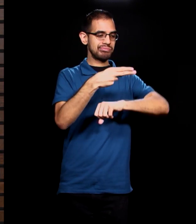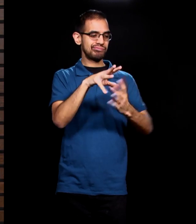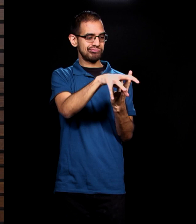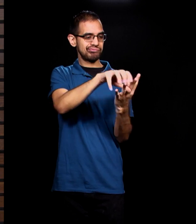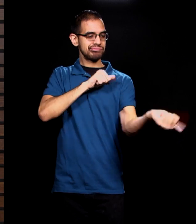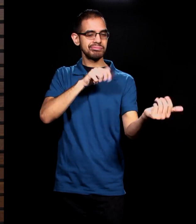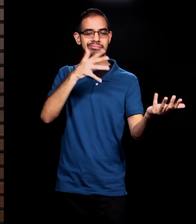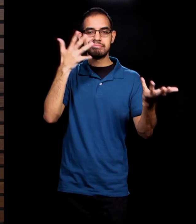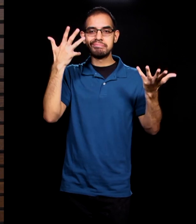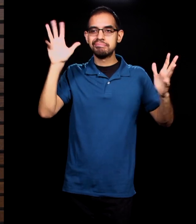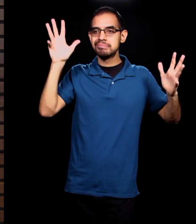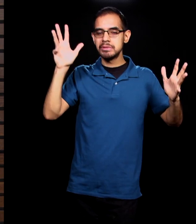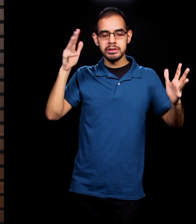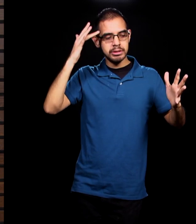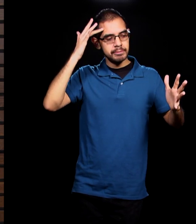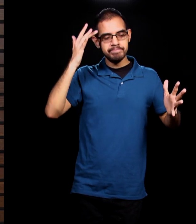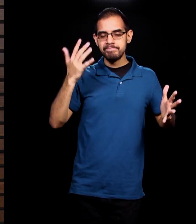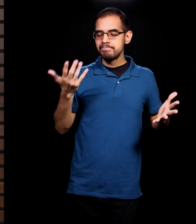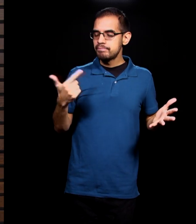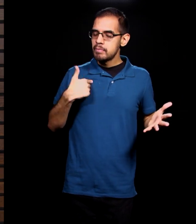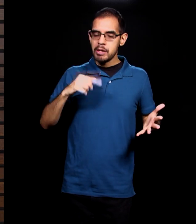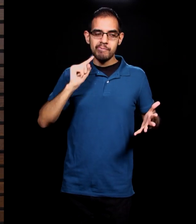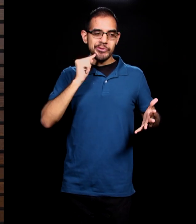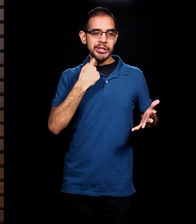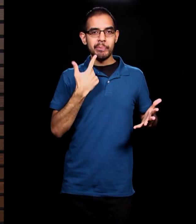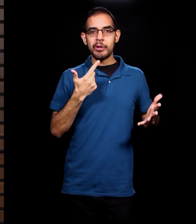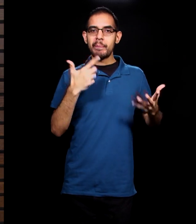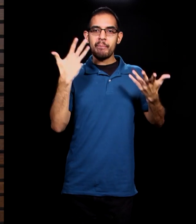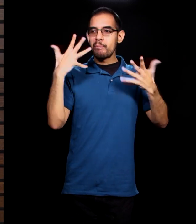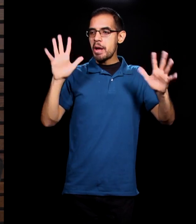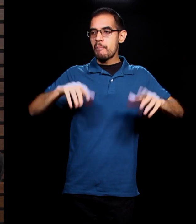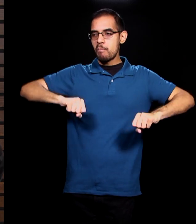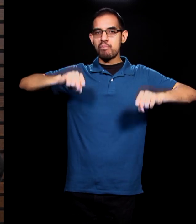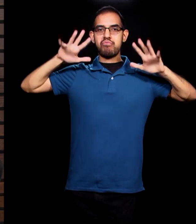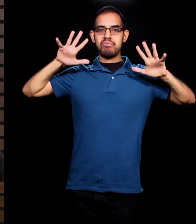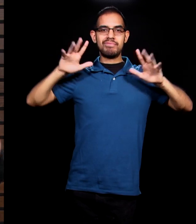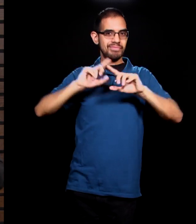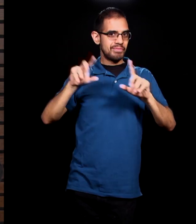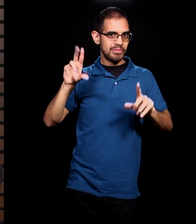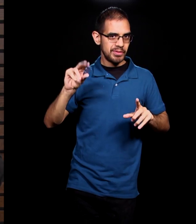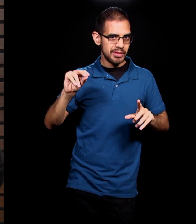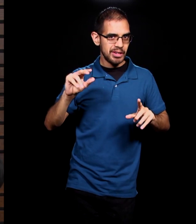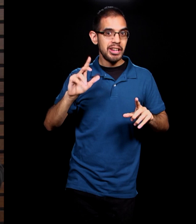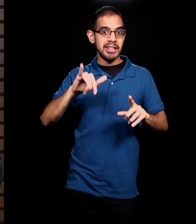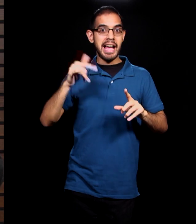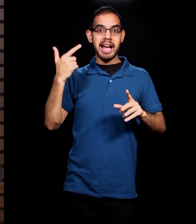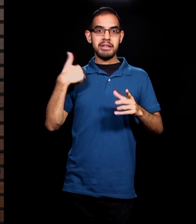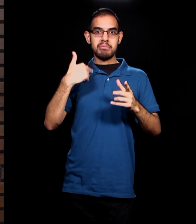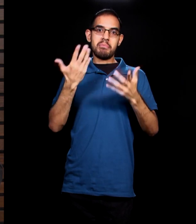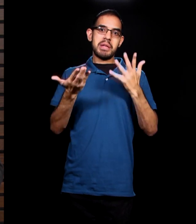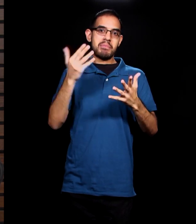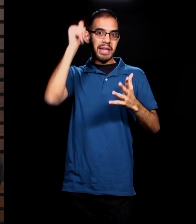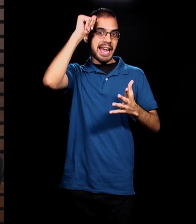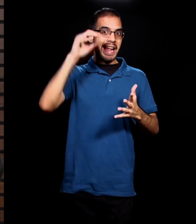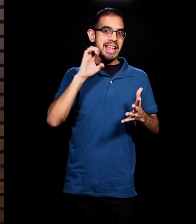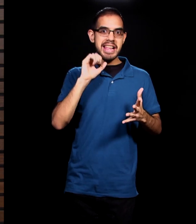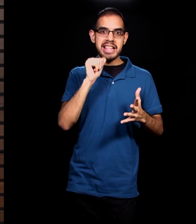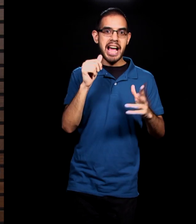dreadful situation is that even when Adam and Eve didn't come running for God, even when you and I don't go running to God to fix our